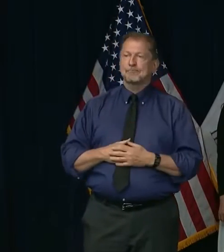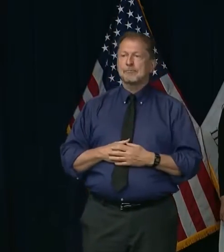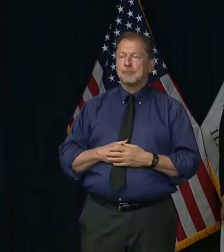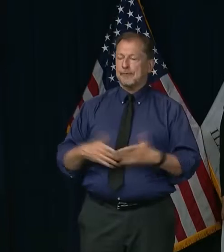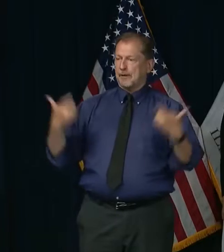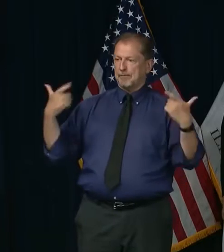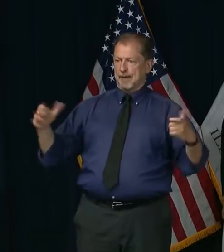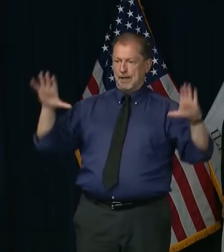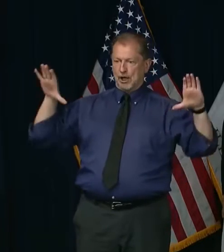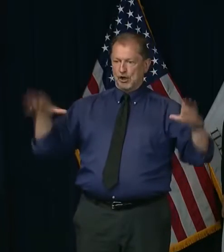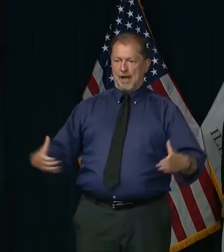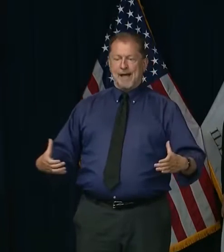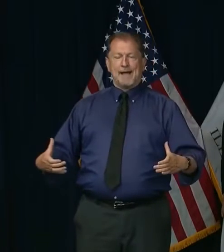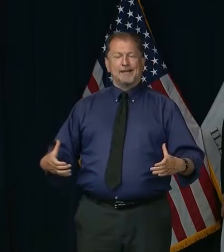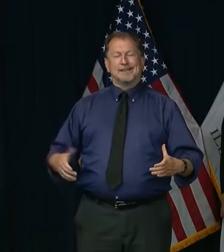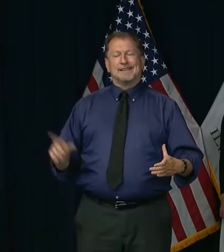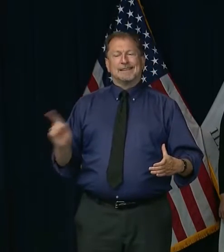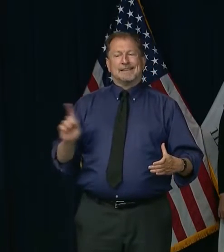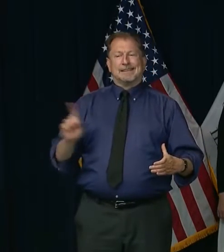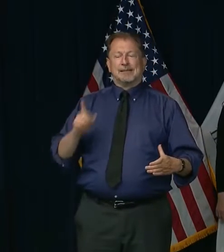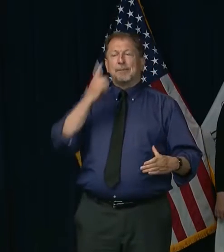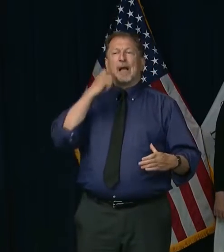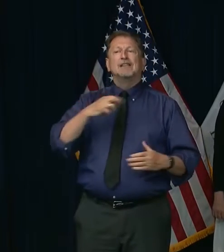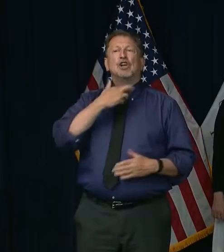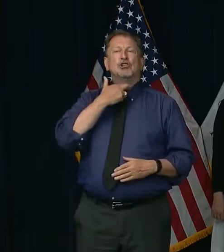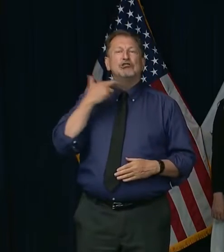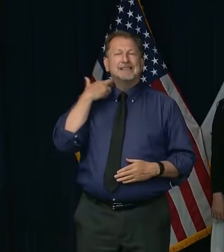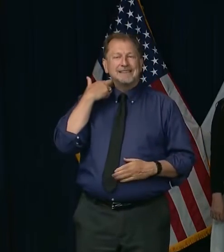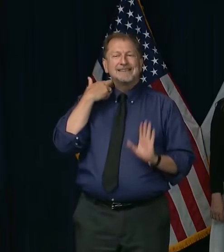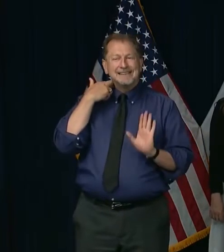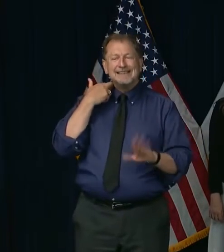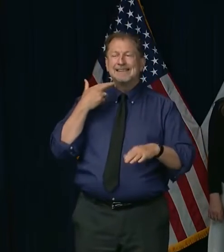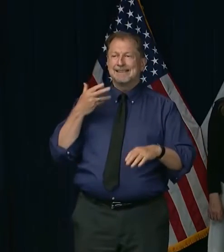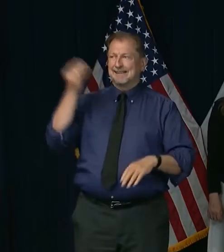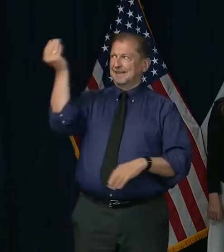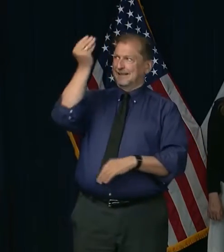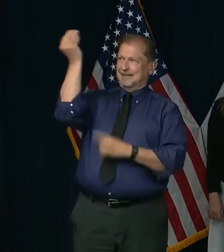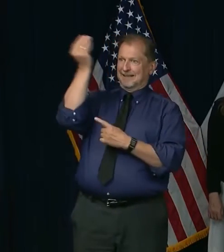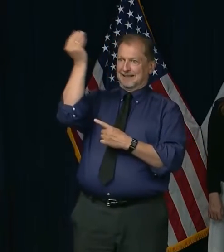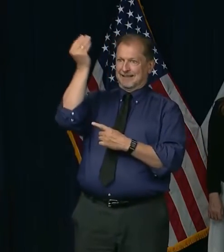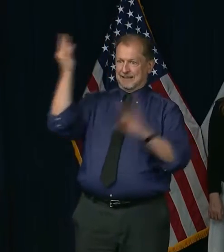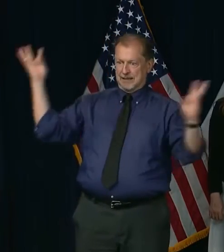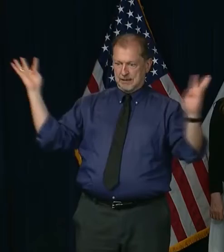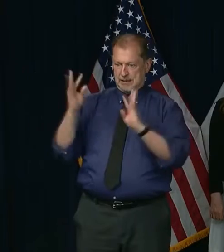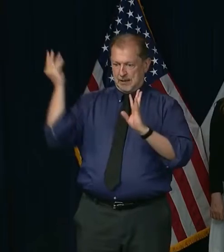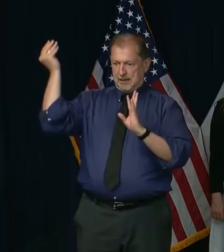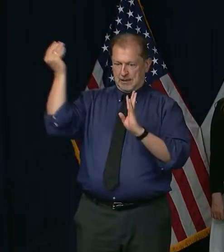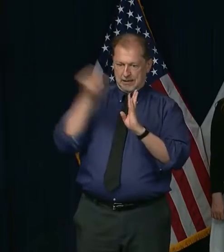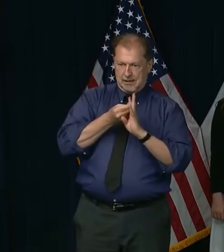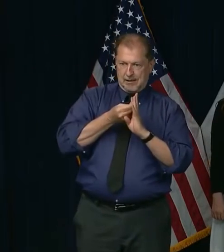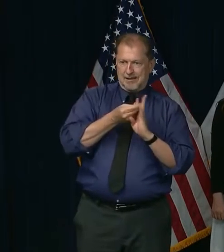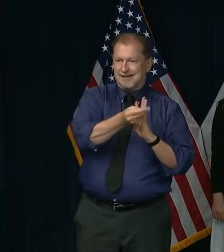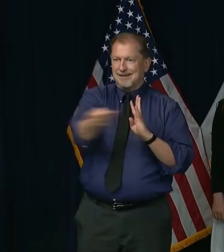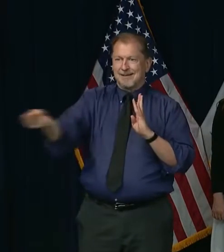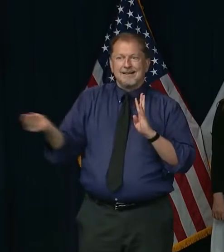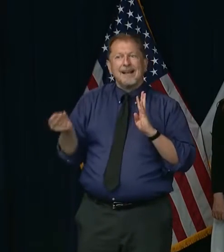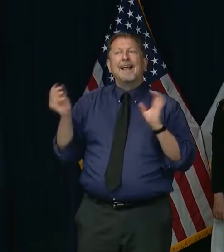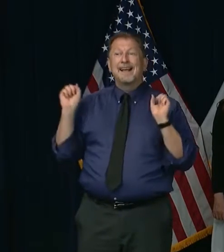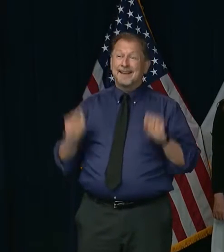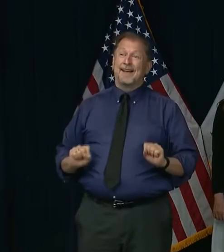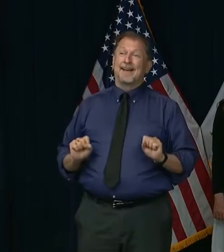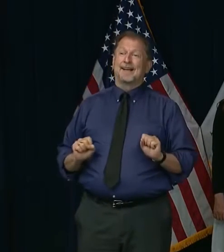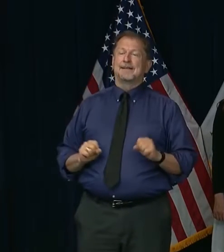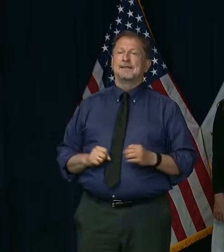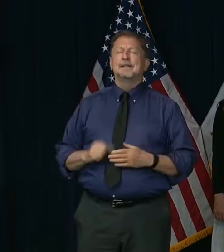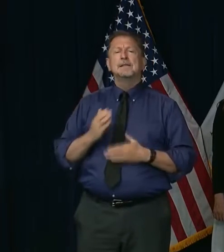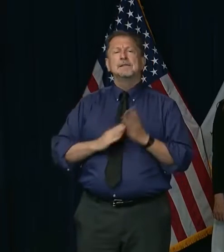Large crowds, of course, do increase your risk of exposure to the virus. It's still a risky endeavor. If